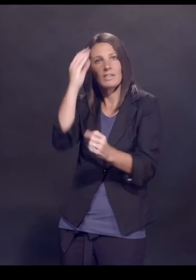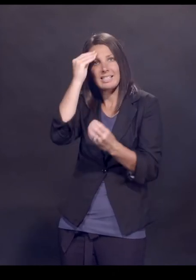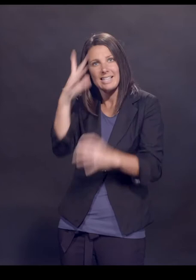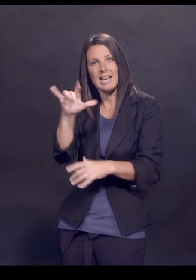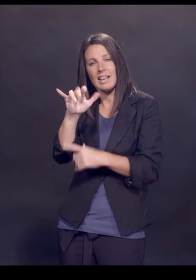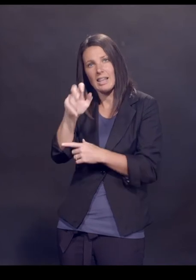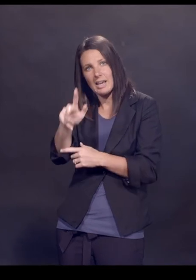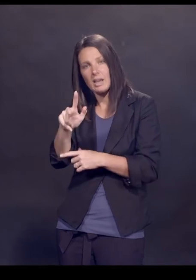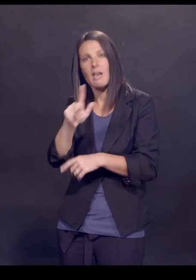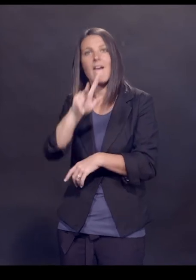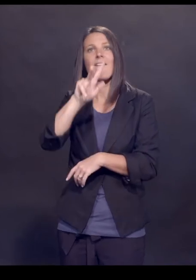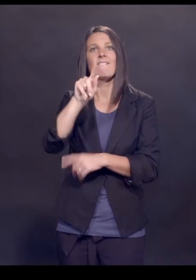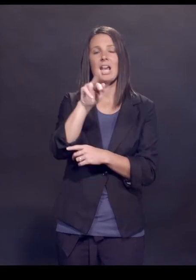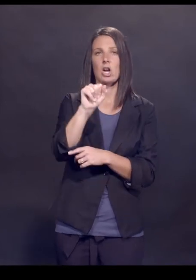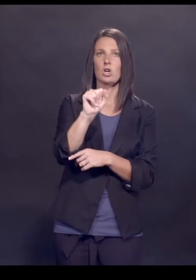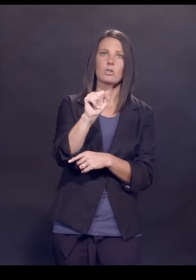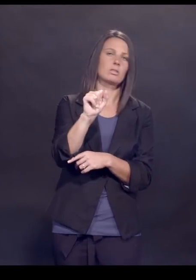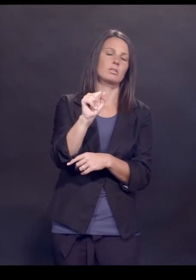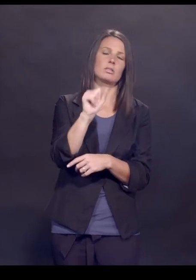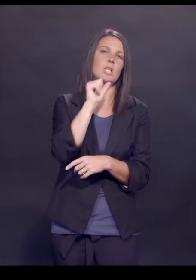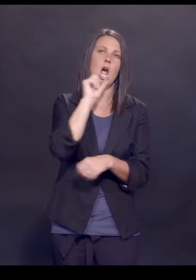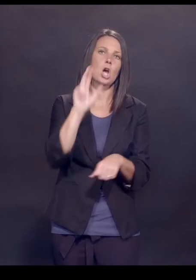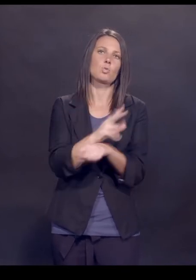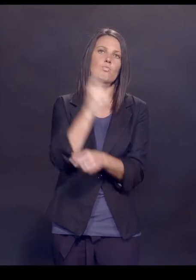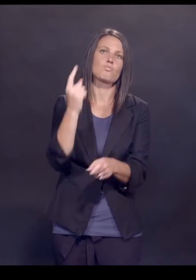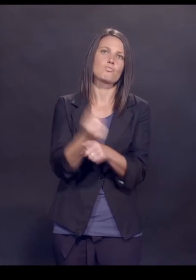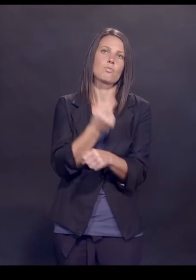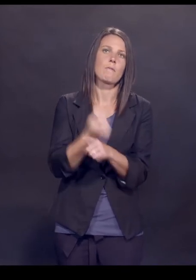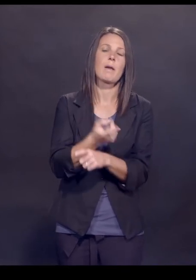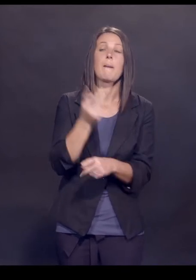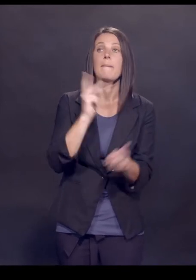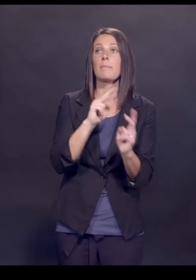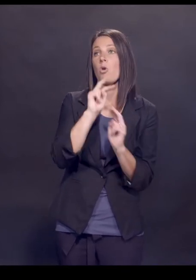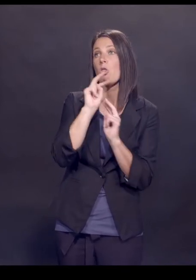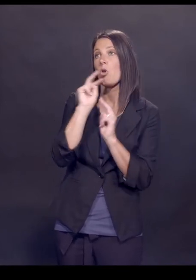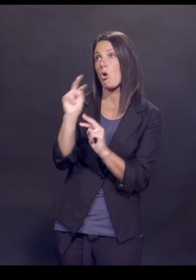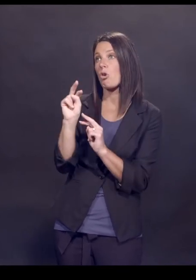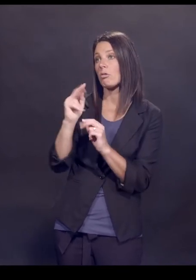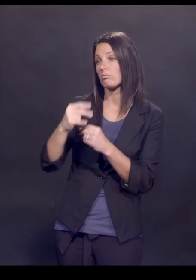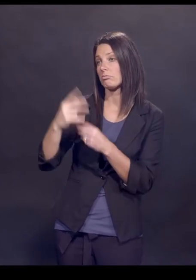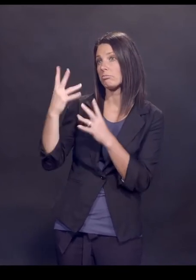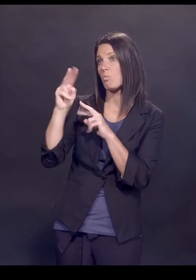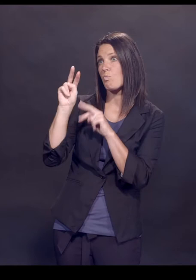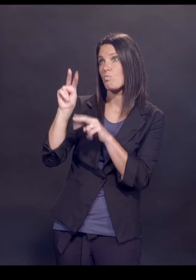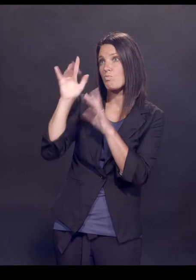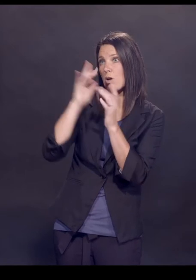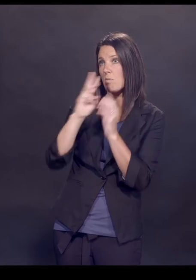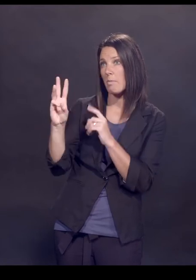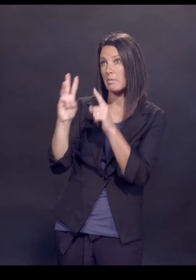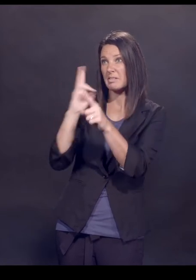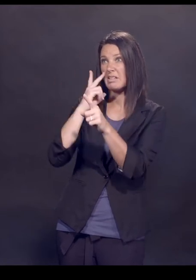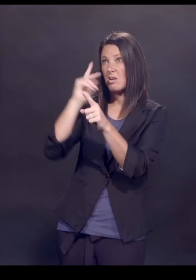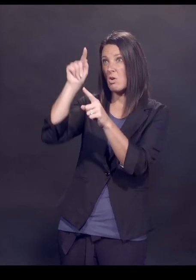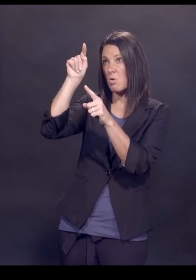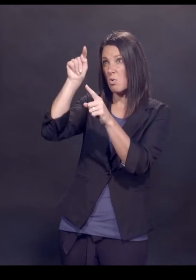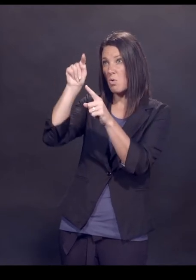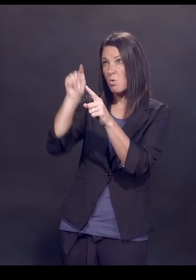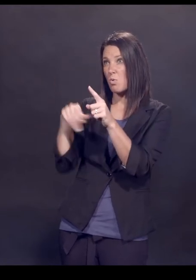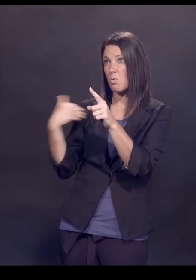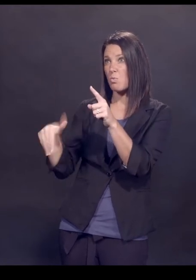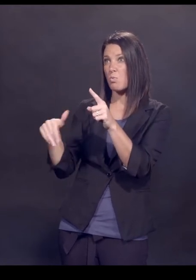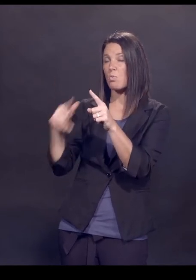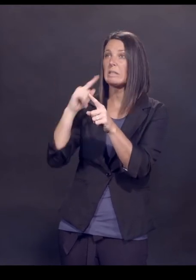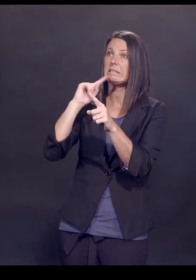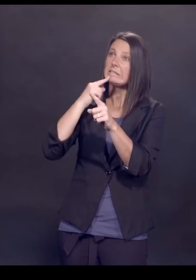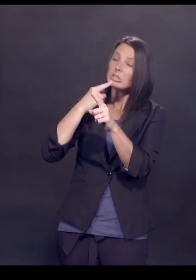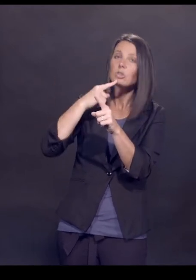constantly misused. That's the biggest problem. People can look on the VAERS website and they'll say, look, look at all these serious side effects that